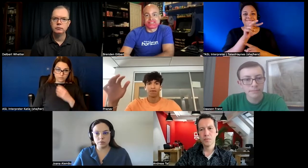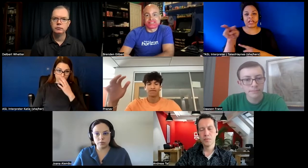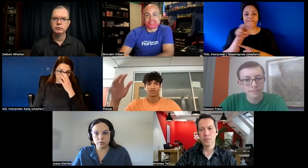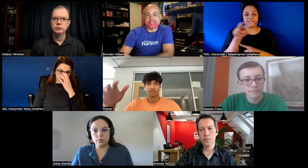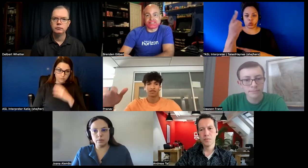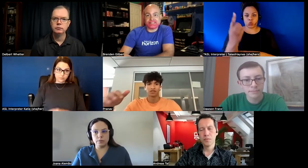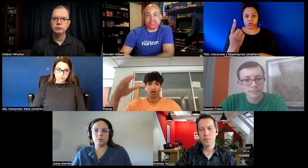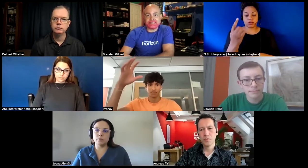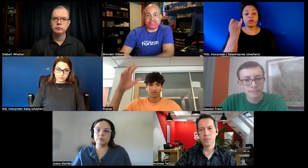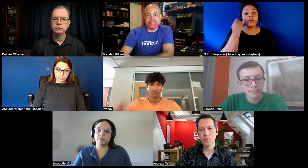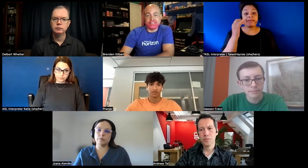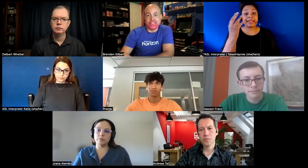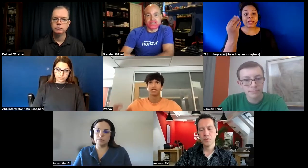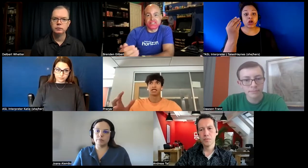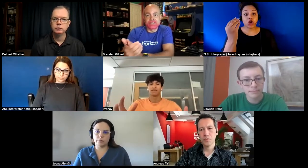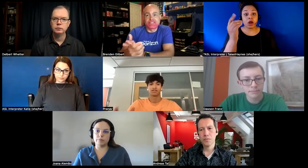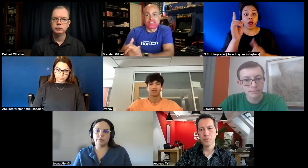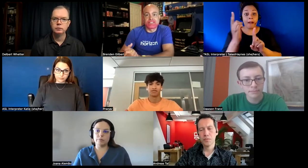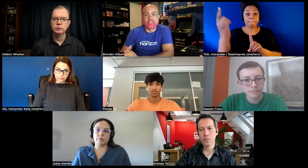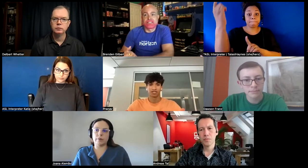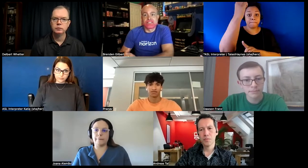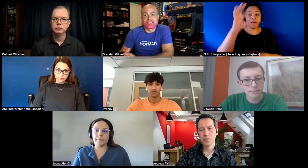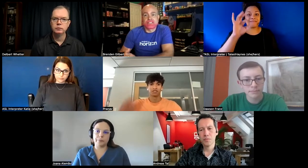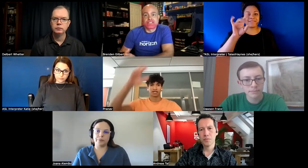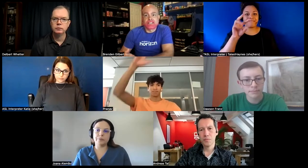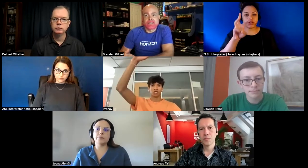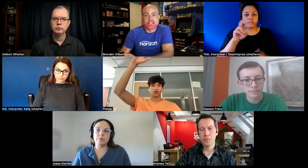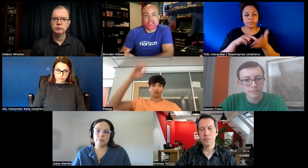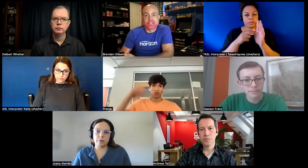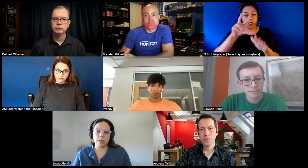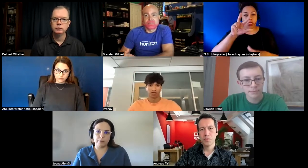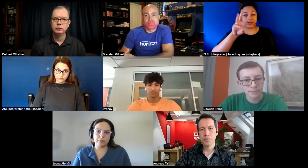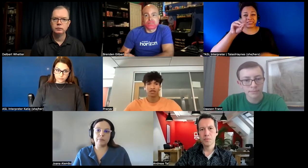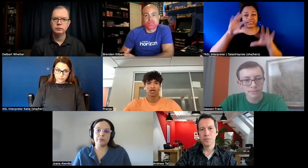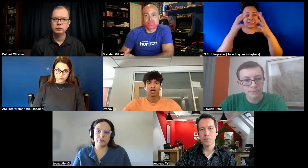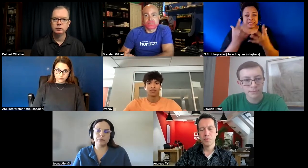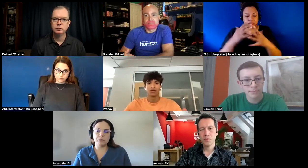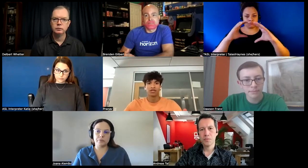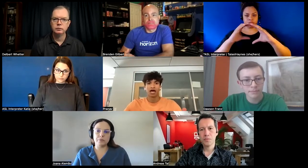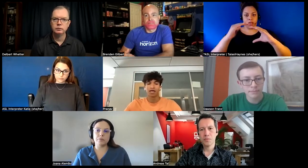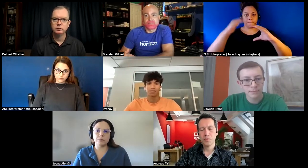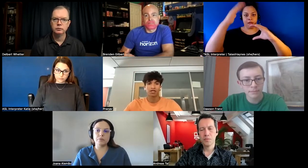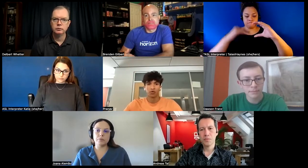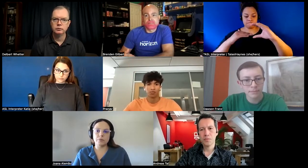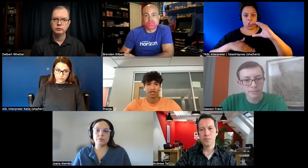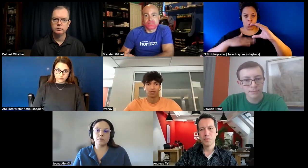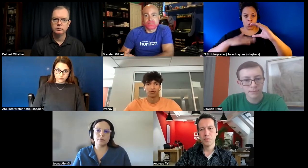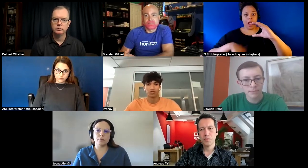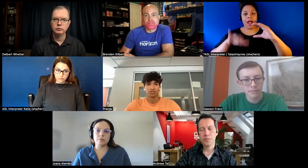if the speaker is above a field of view meaning like if it's in a 360 view it's like below or above the imac player won't pick up who is